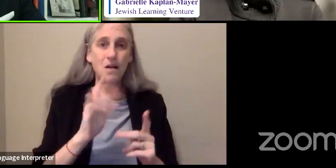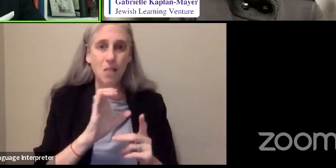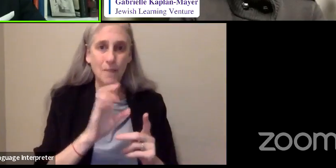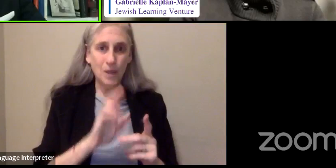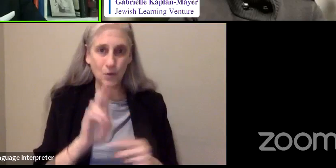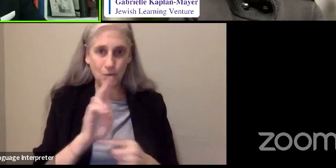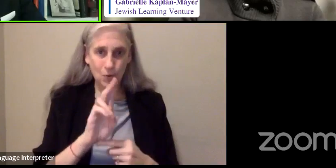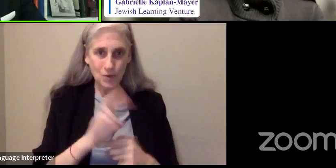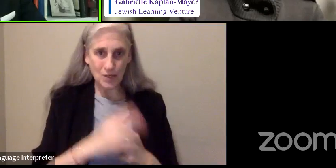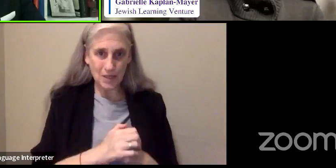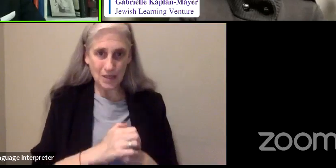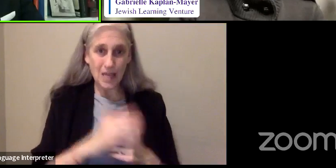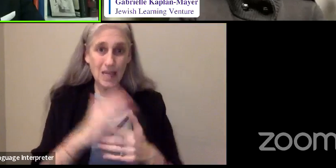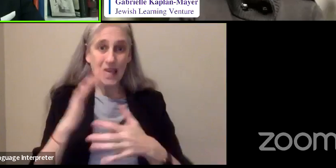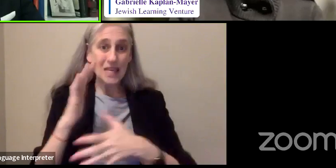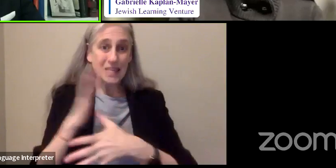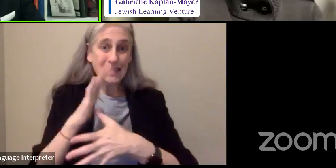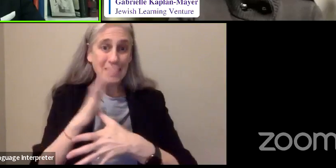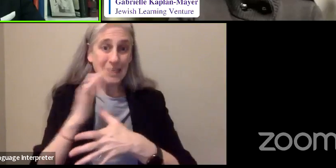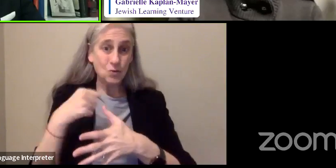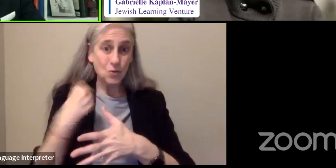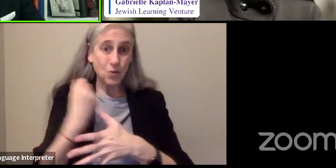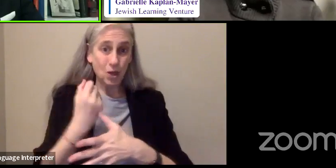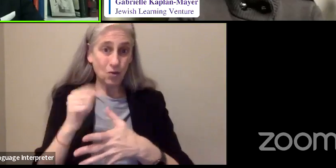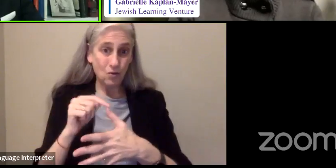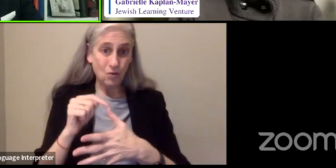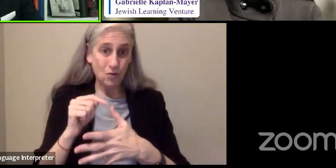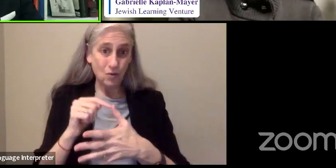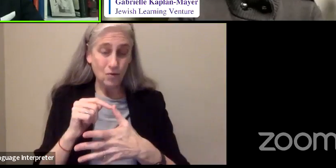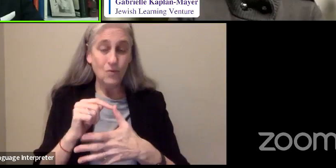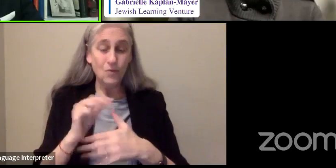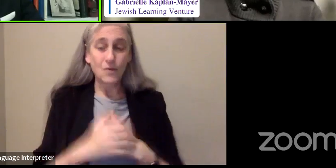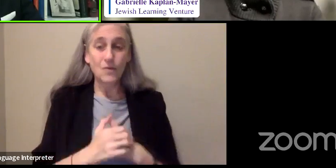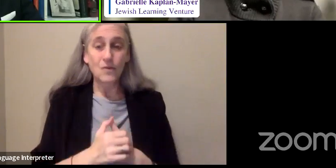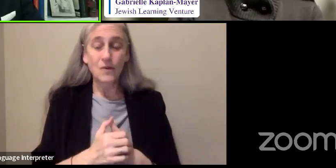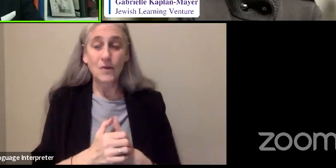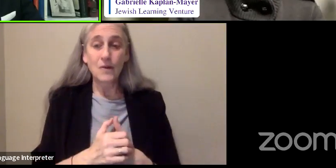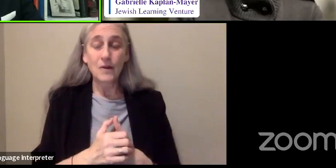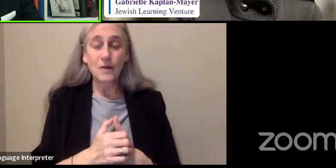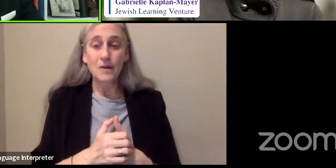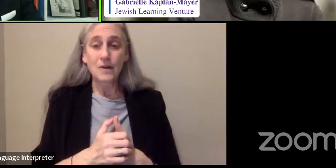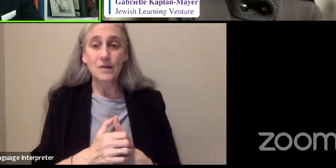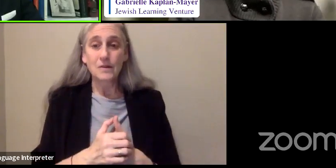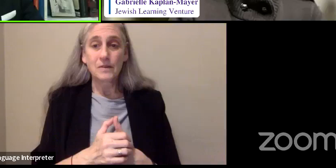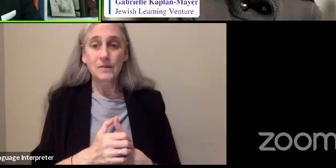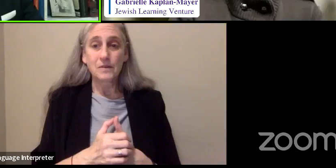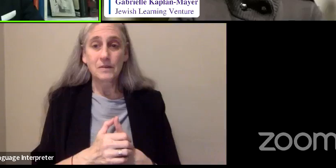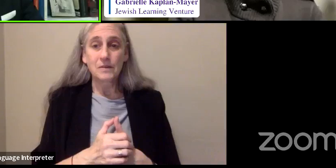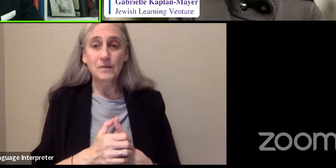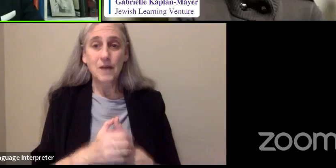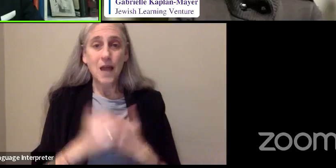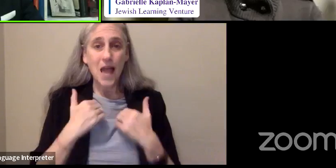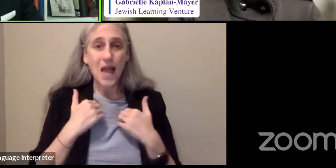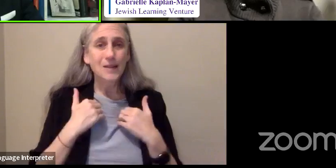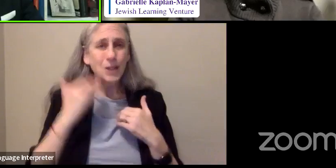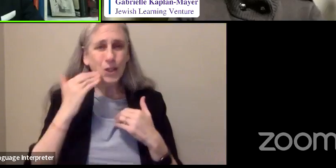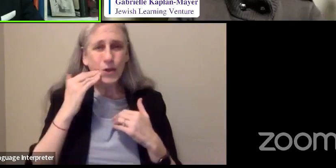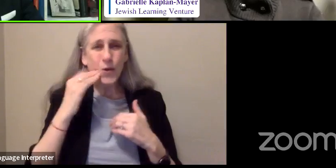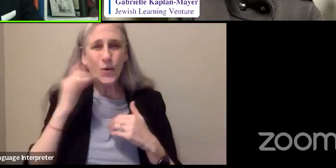year, and I had this reel-to-reel tape recorder.